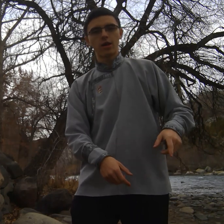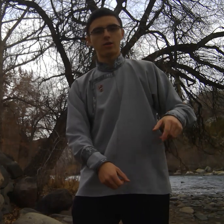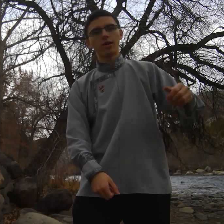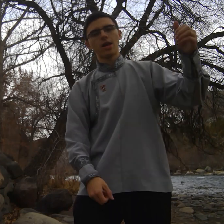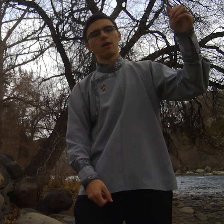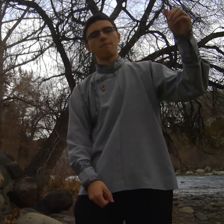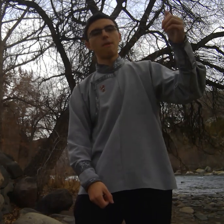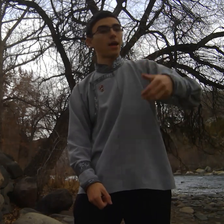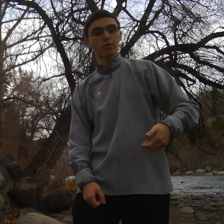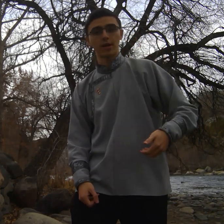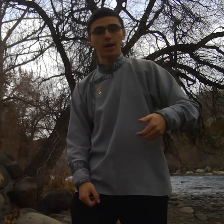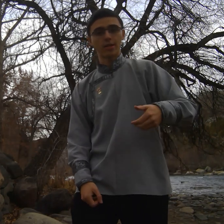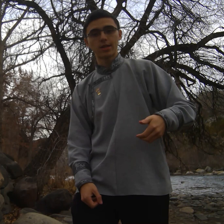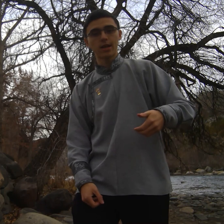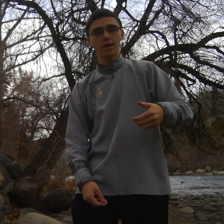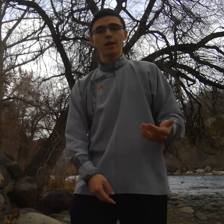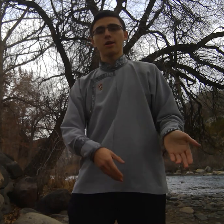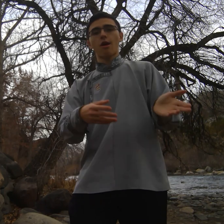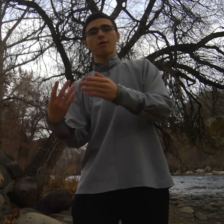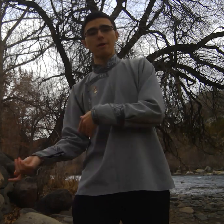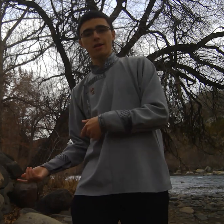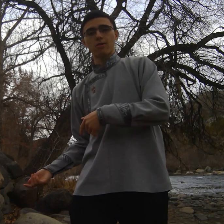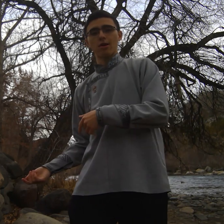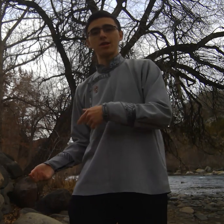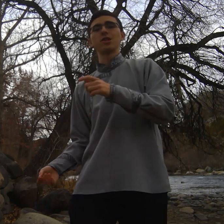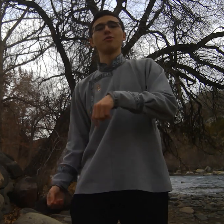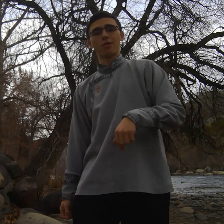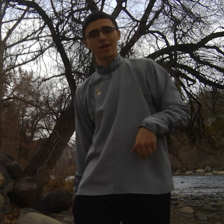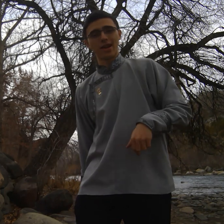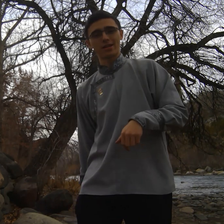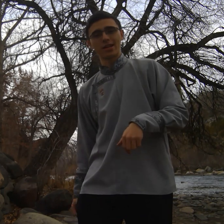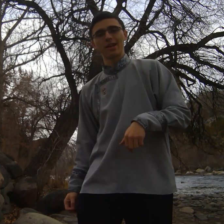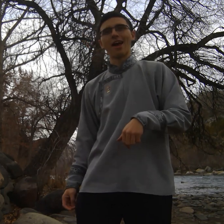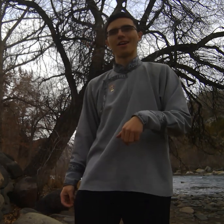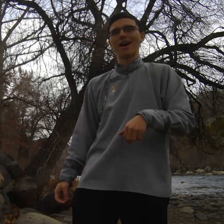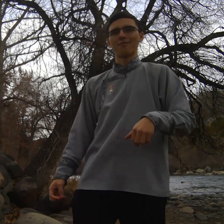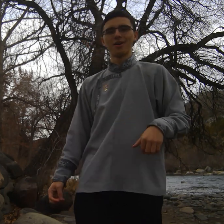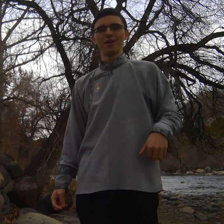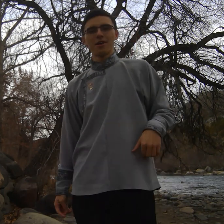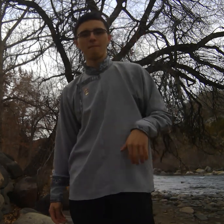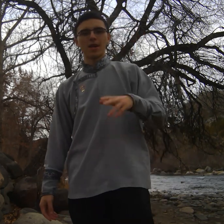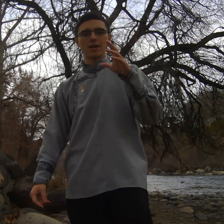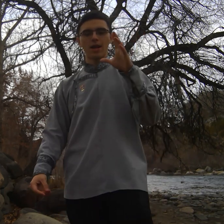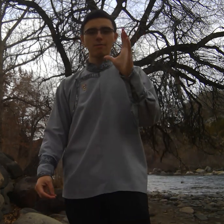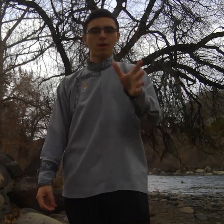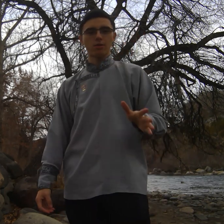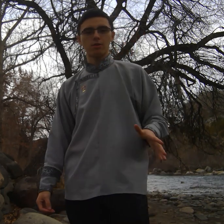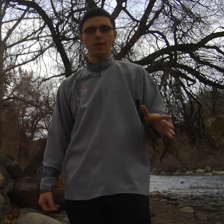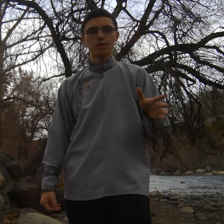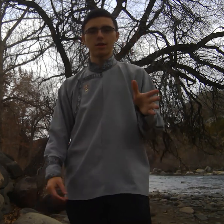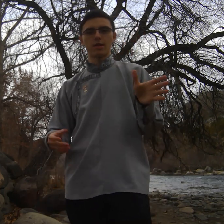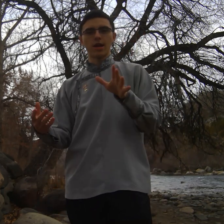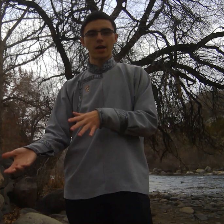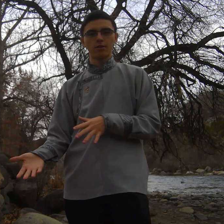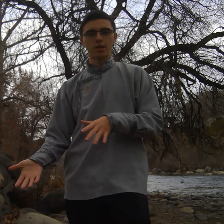in May 2019 started Peaceport in June 2019 and I've been in Mongolia teaching English